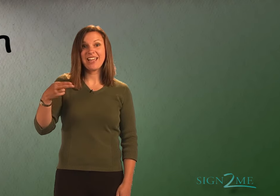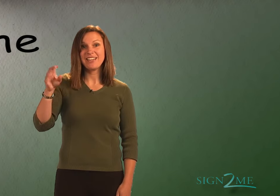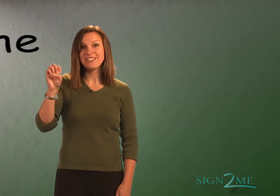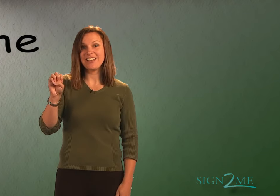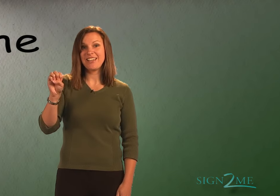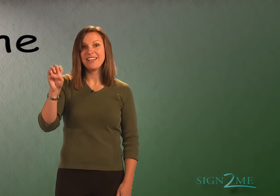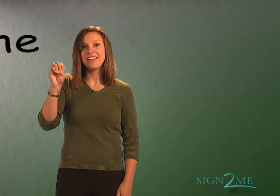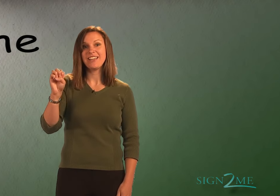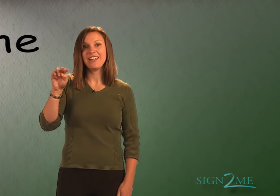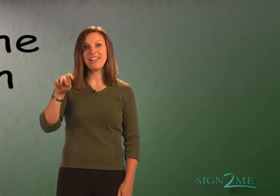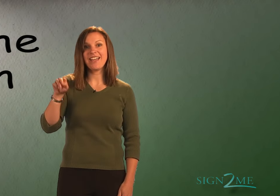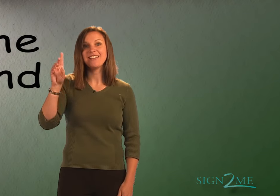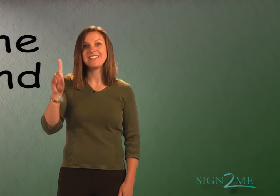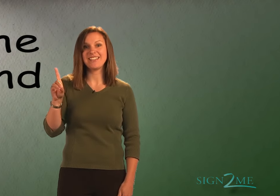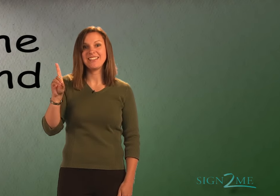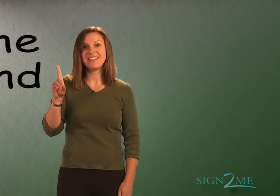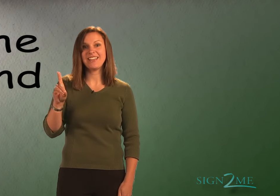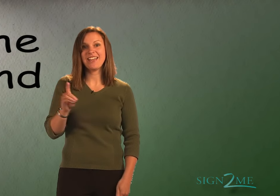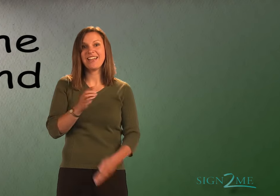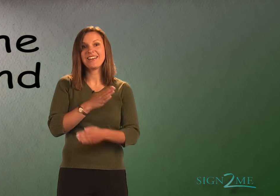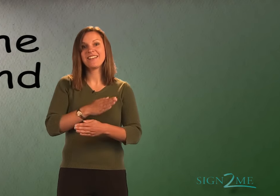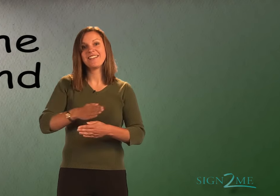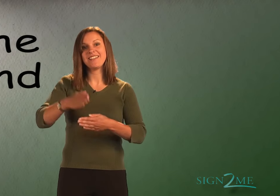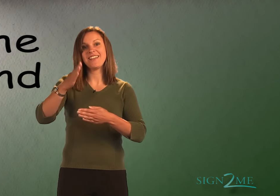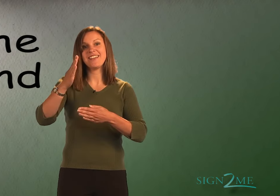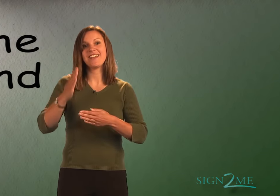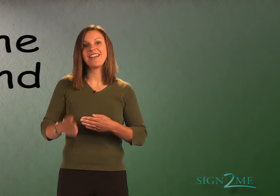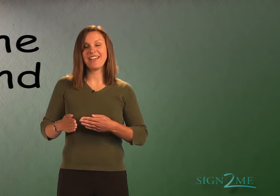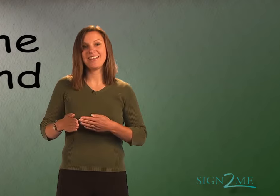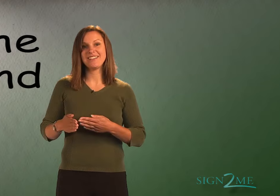-A-G-E-N-D The End The End